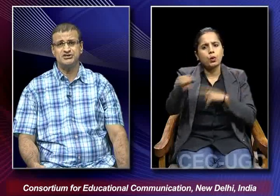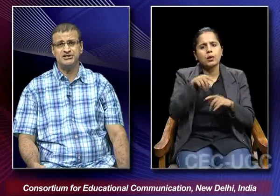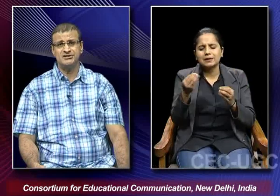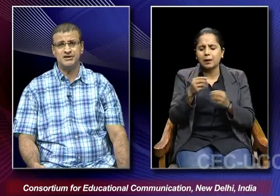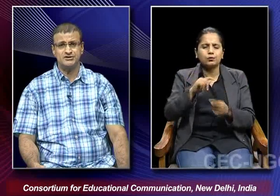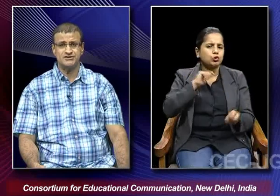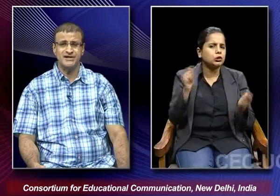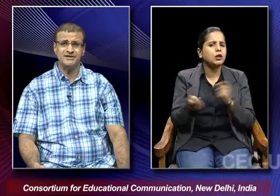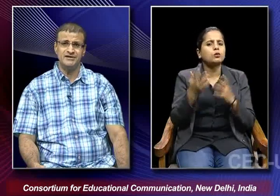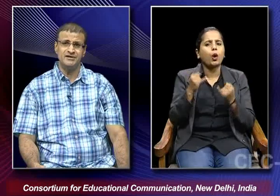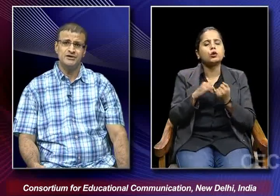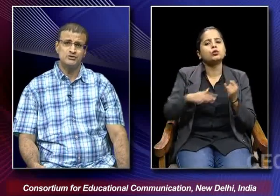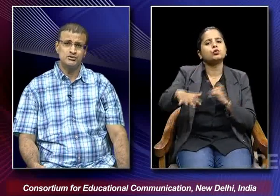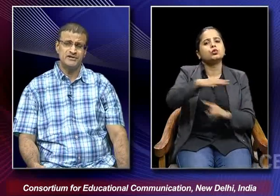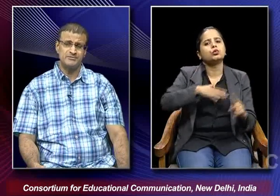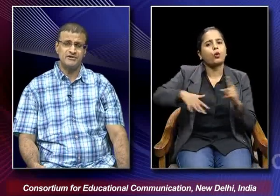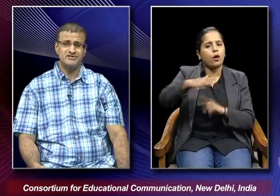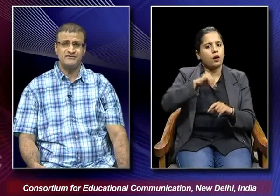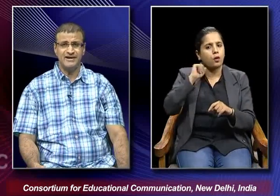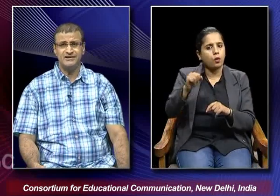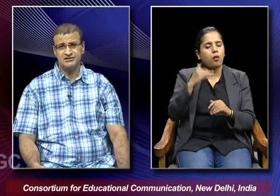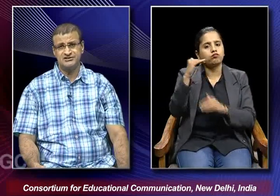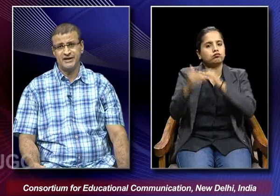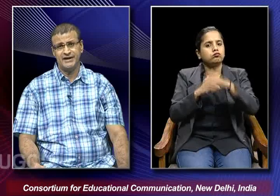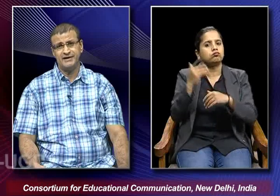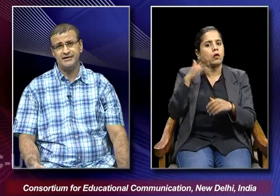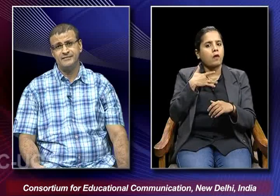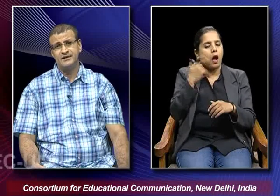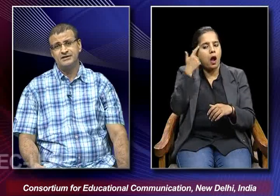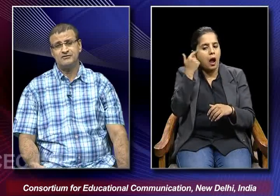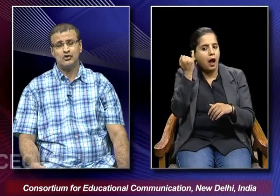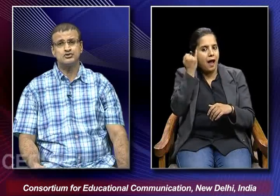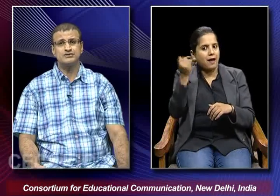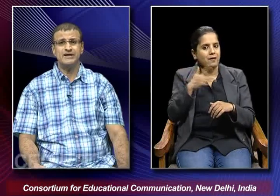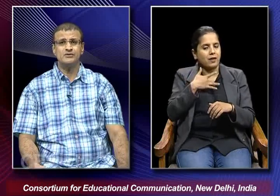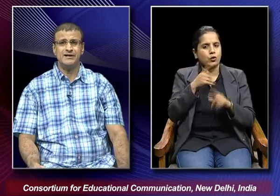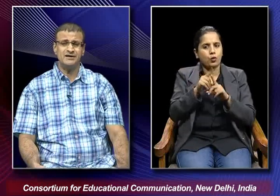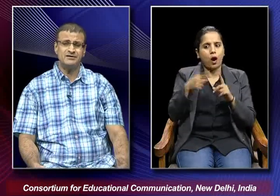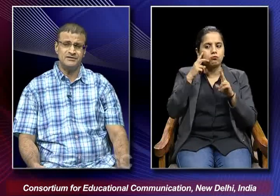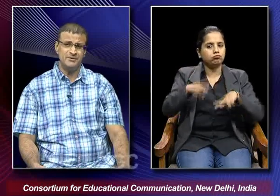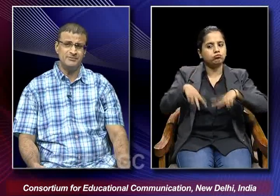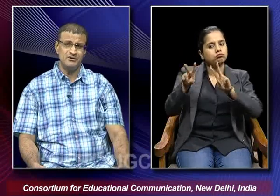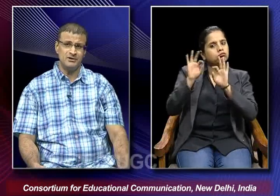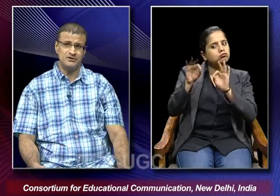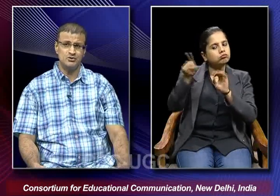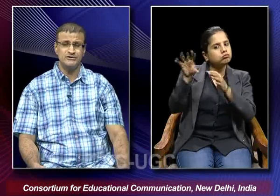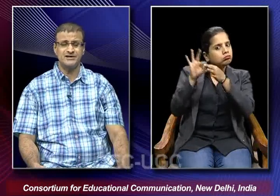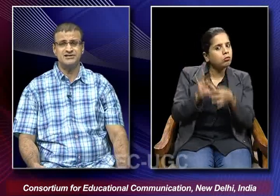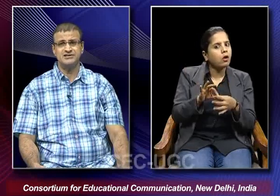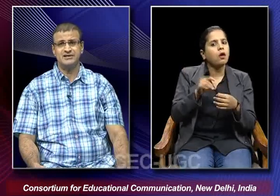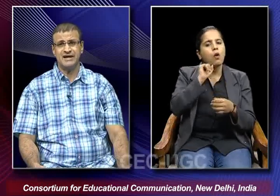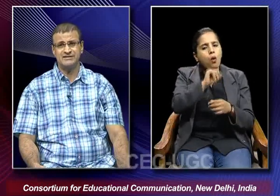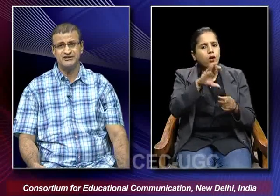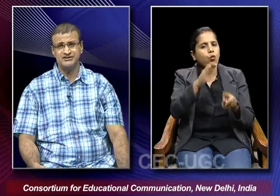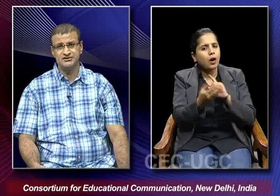change in the society through their progressive ideals. And they were also trying to connect people through their